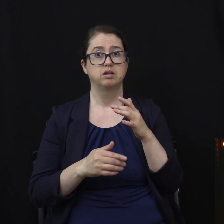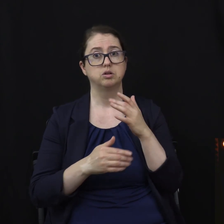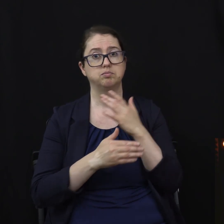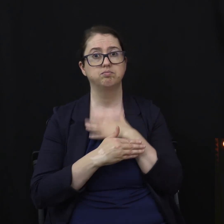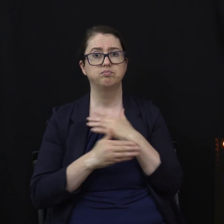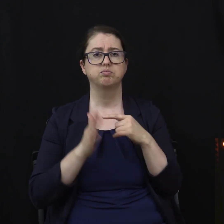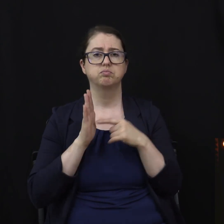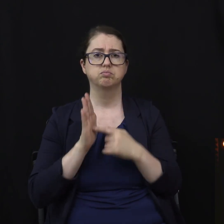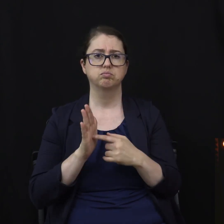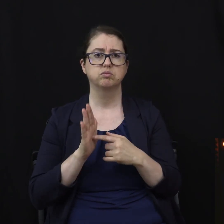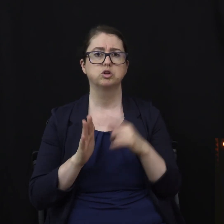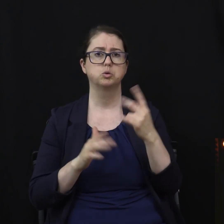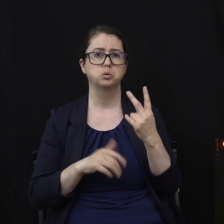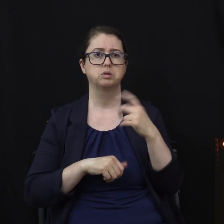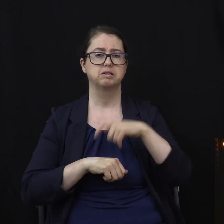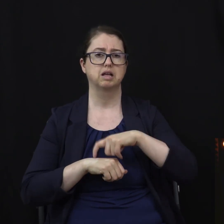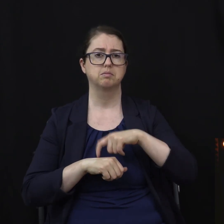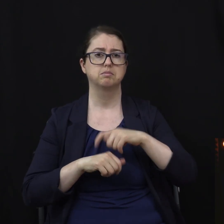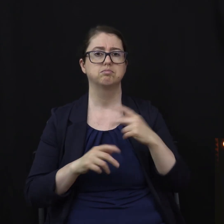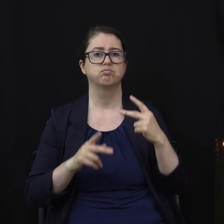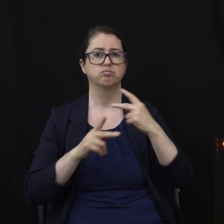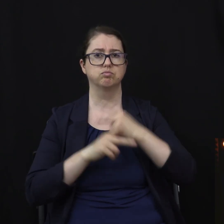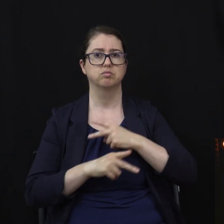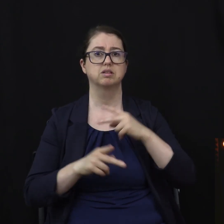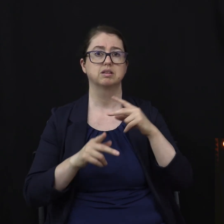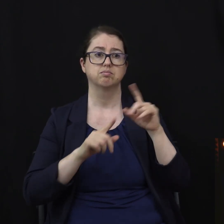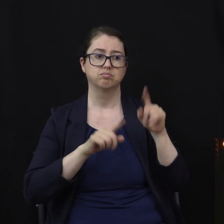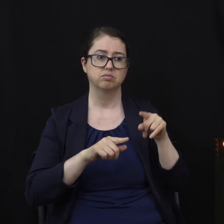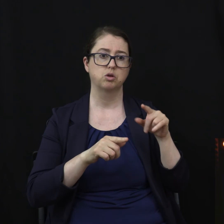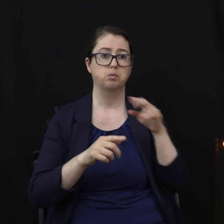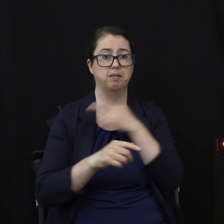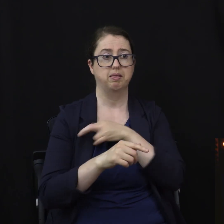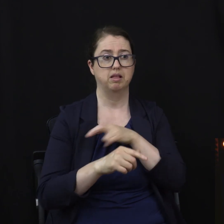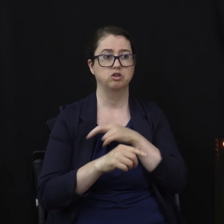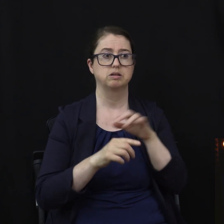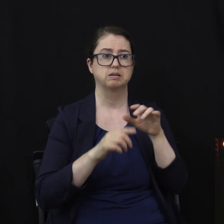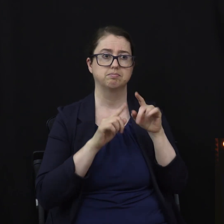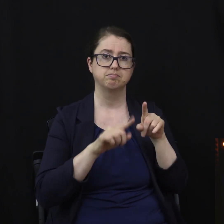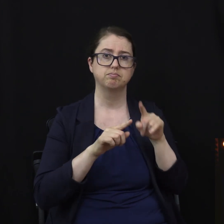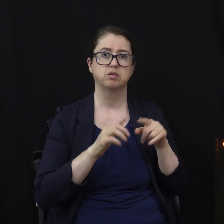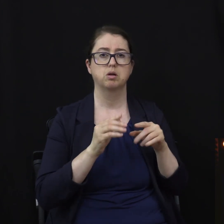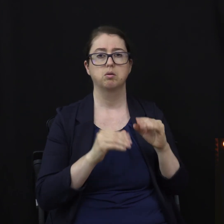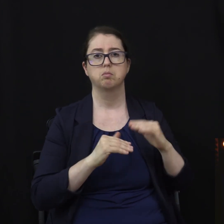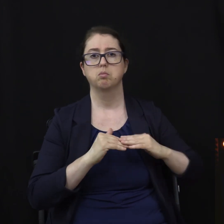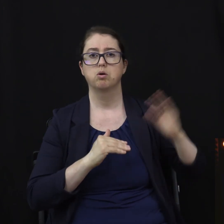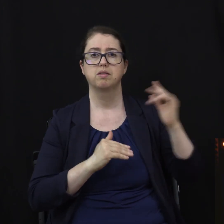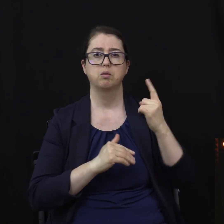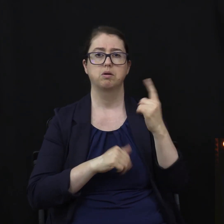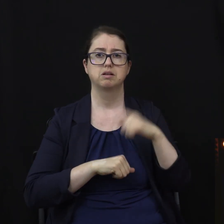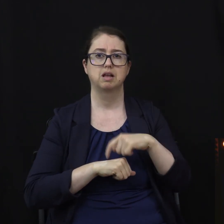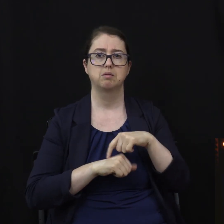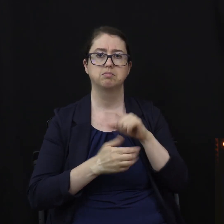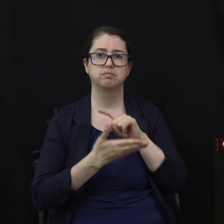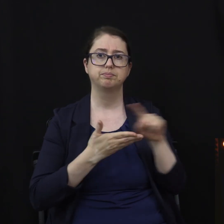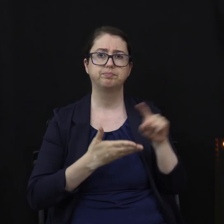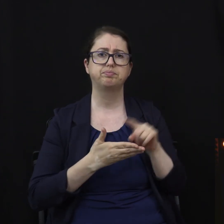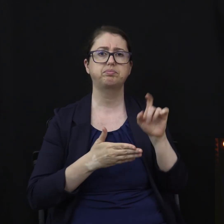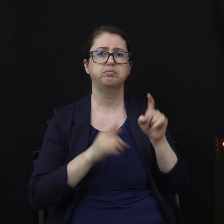death compared to those that attend religious activities more than once a week. This translates into a seven-year